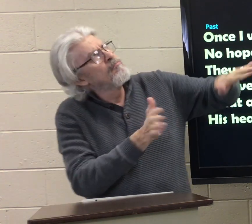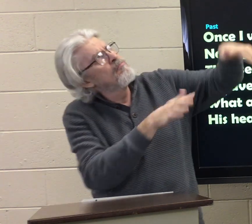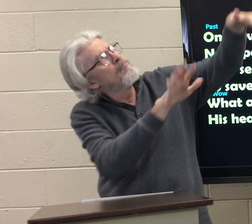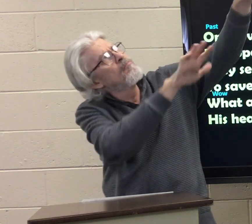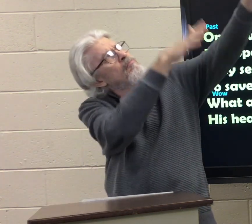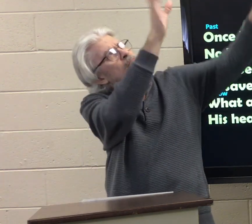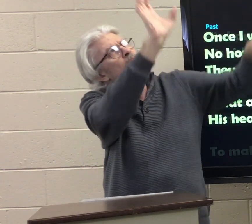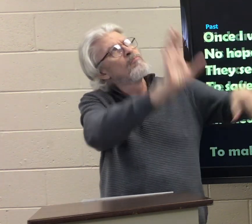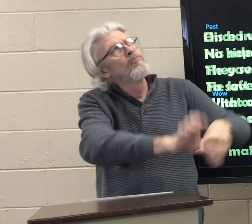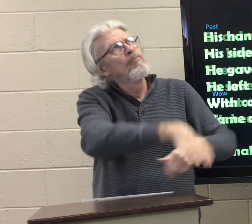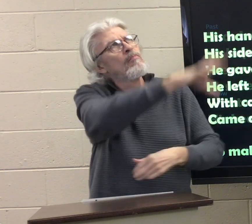Calvary.